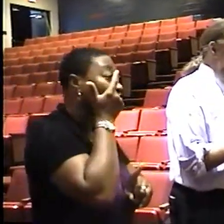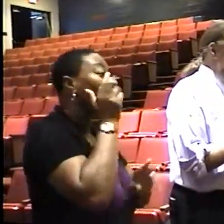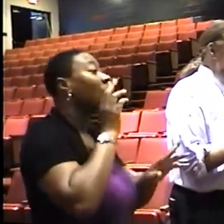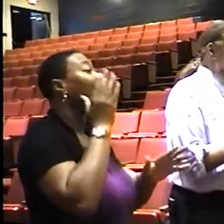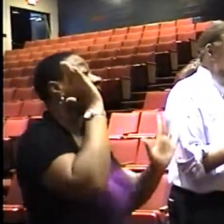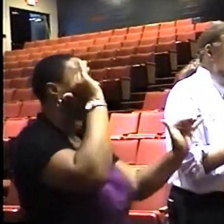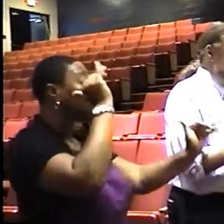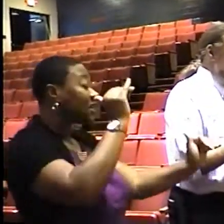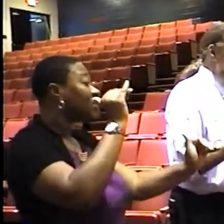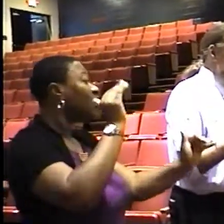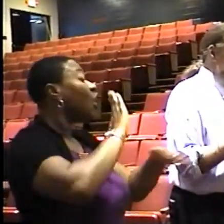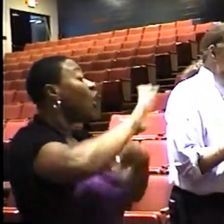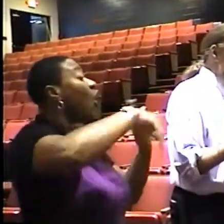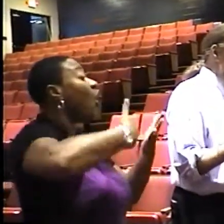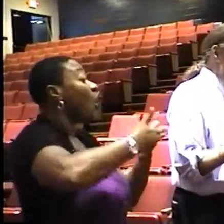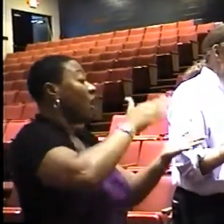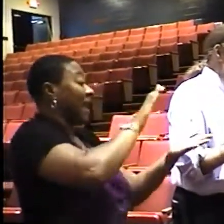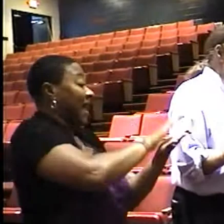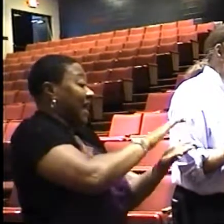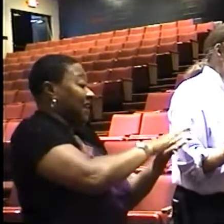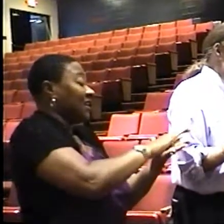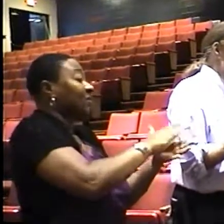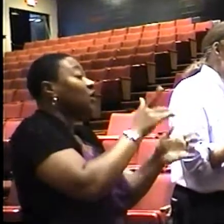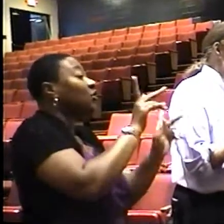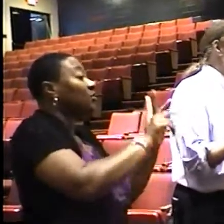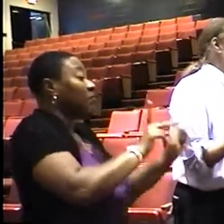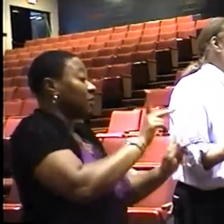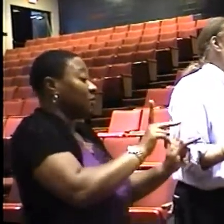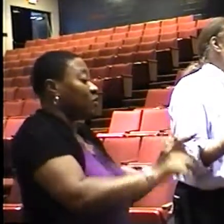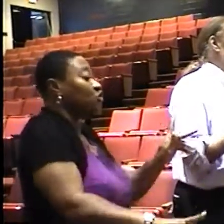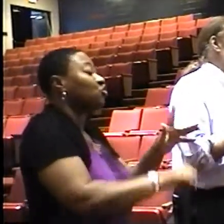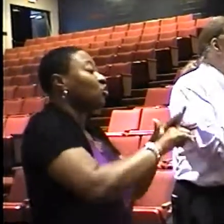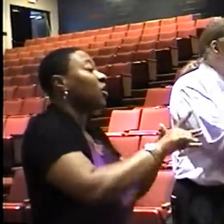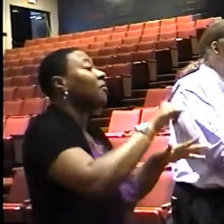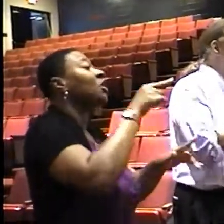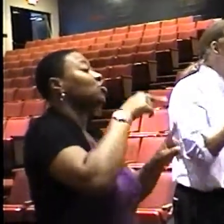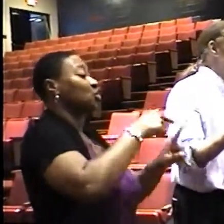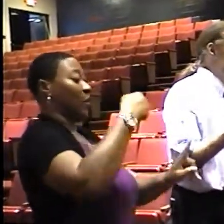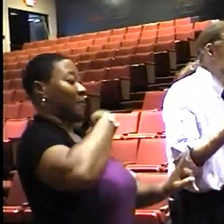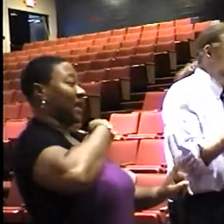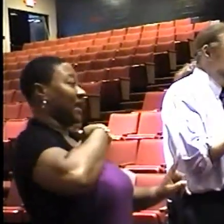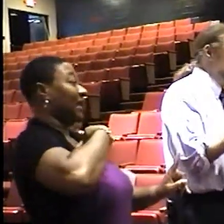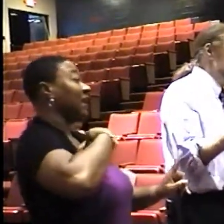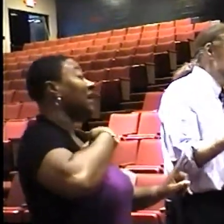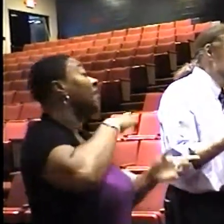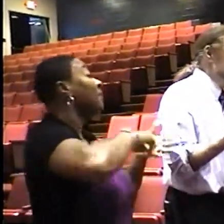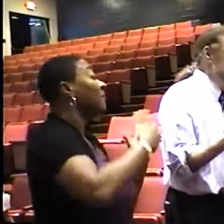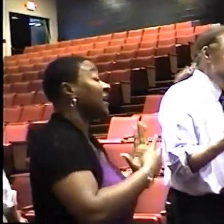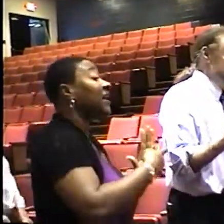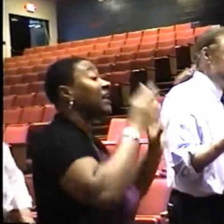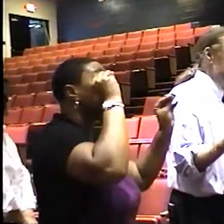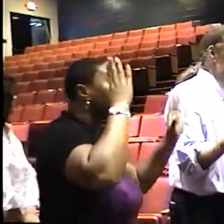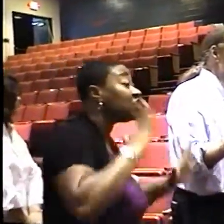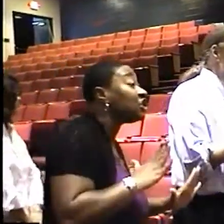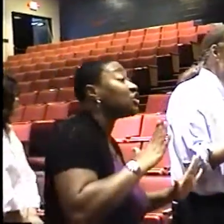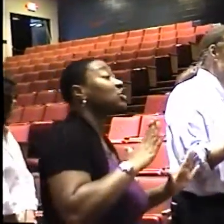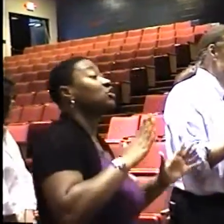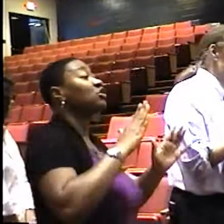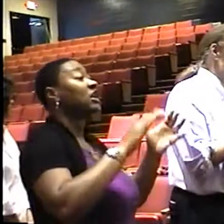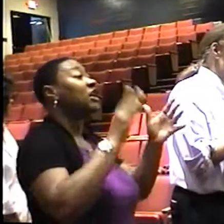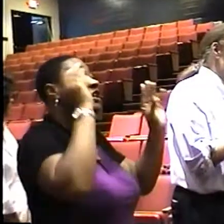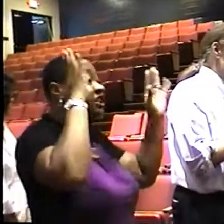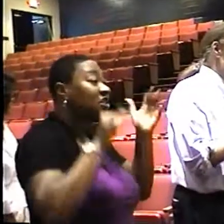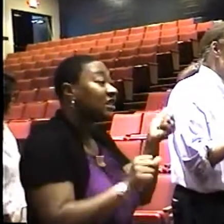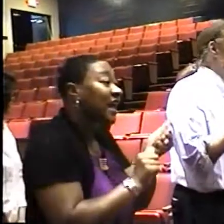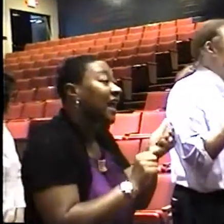expectations that all academic administrative personality report exclusively to me. That's academic. You know, it's my side of the house. These personnel